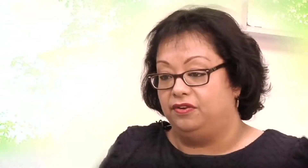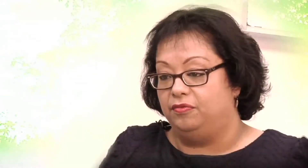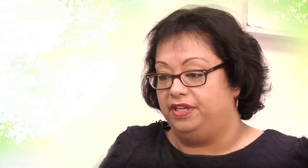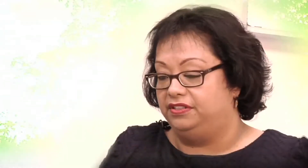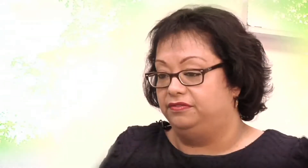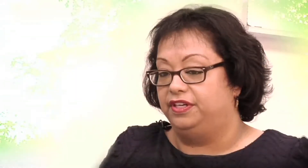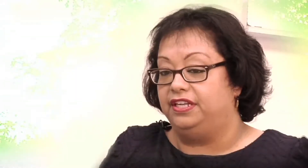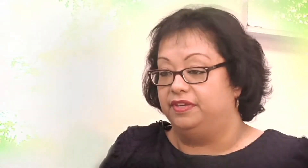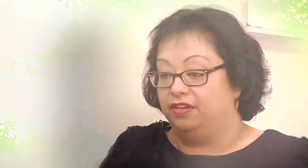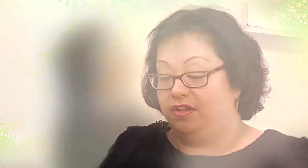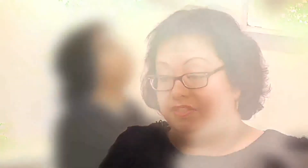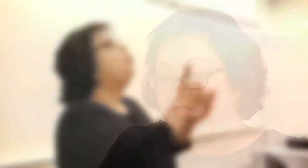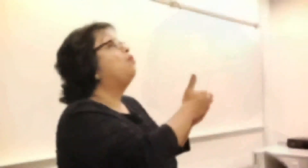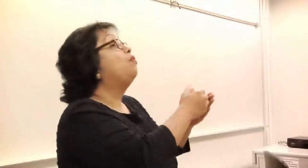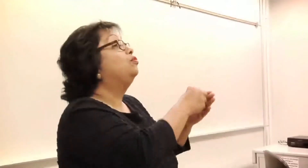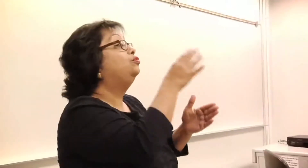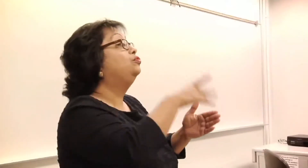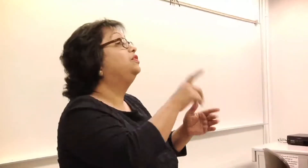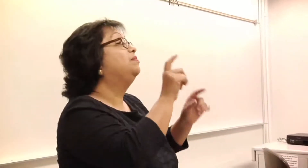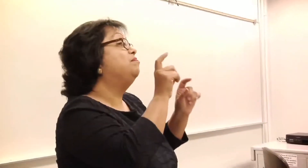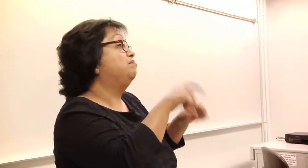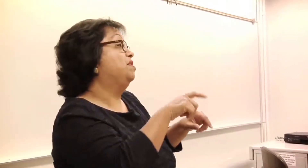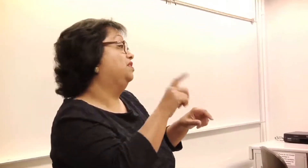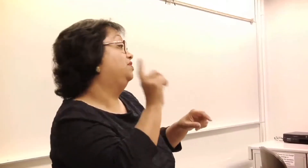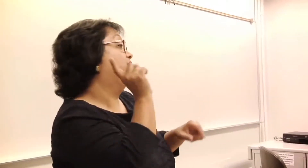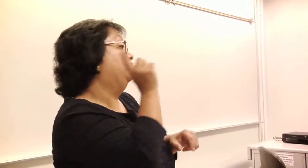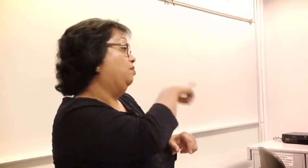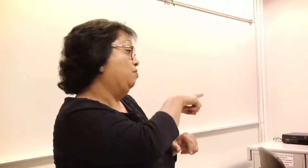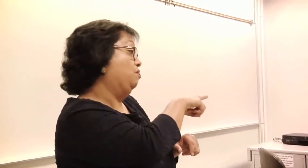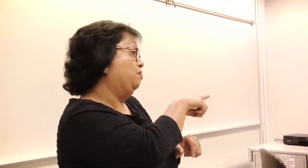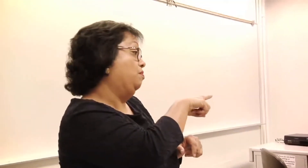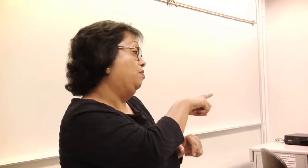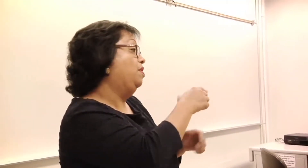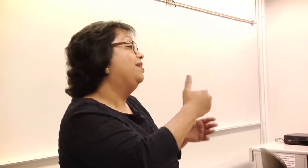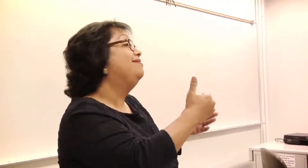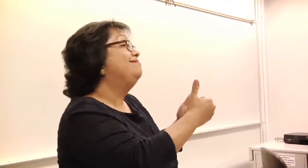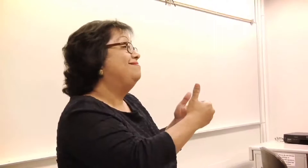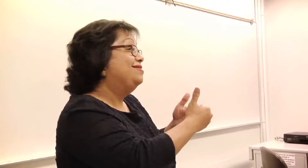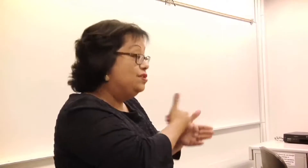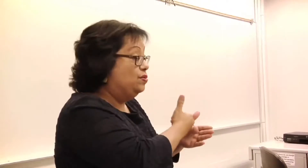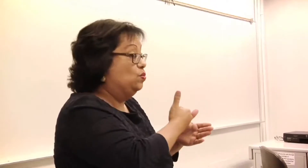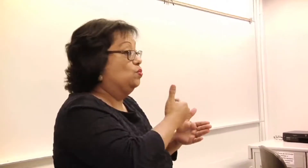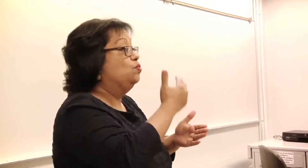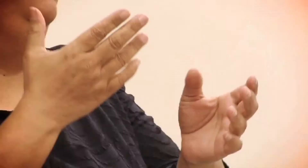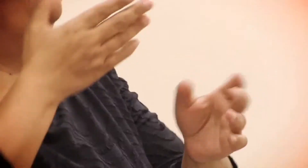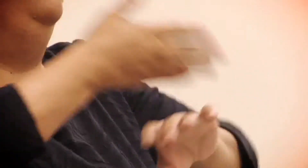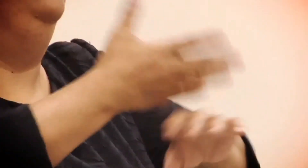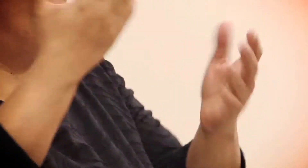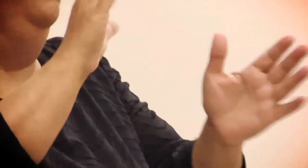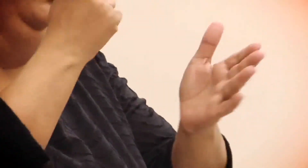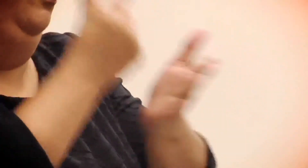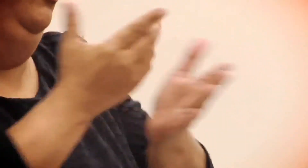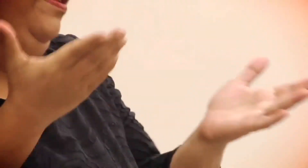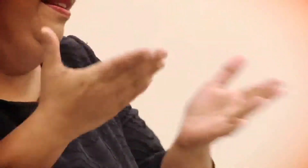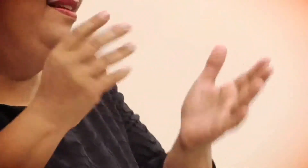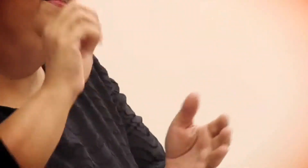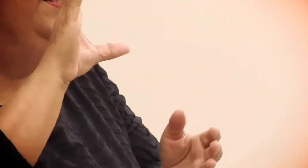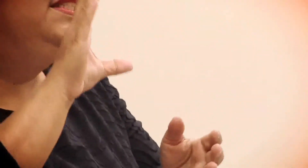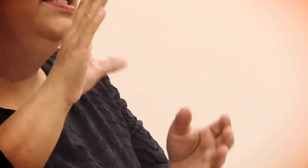goal because of her hearing loss and I became her counselor and often interpreted in her classes and not only did she graduate